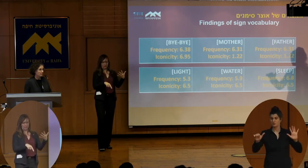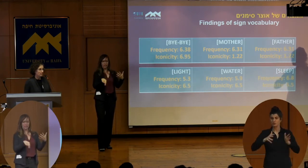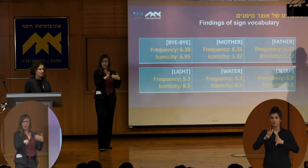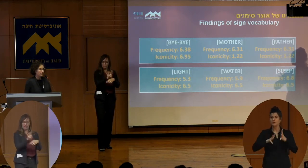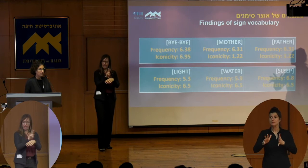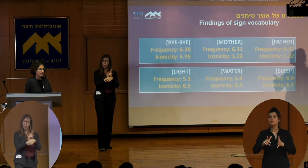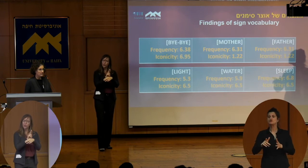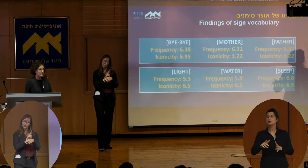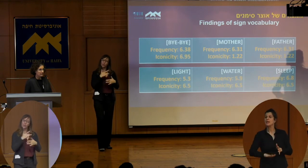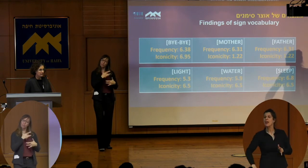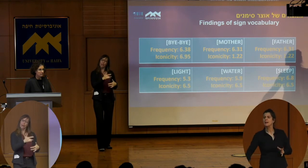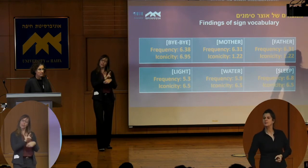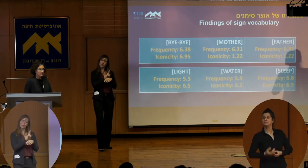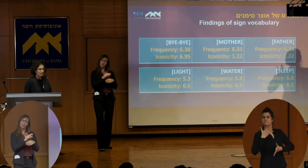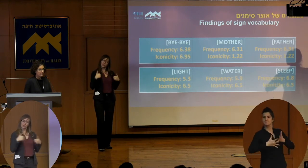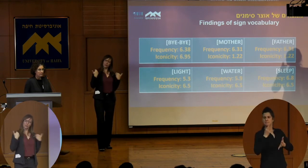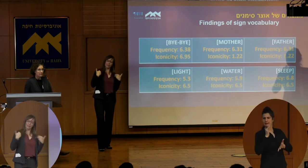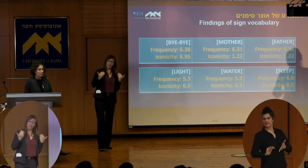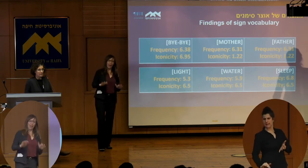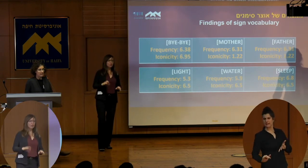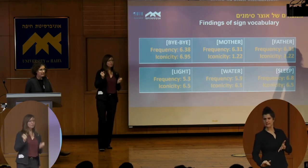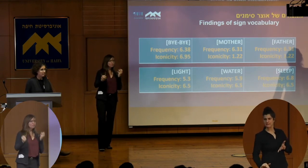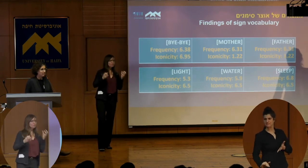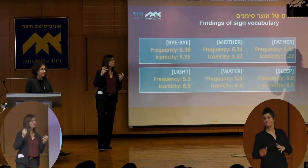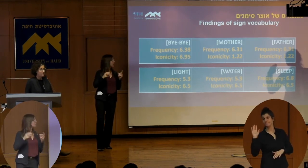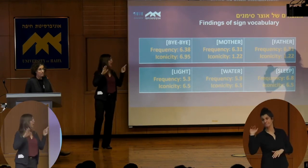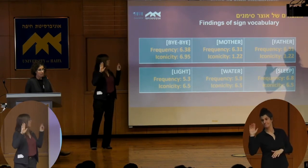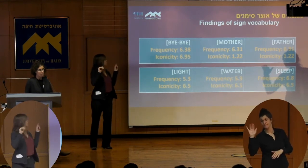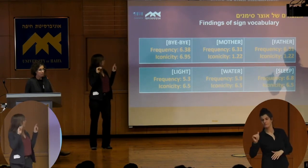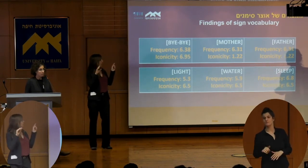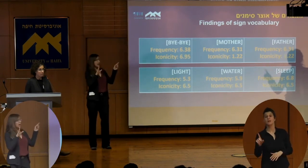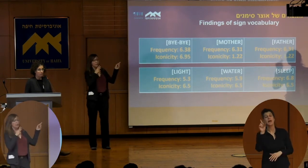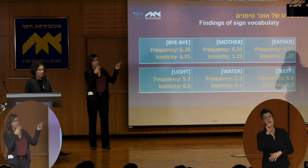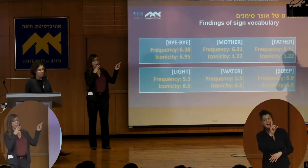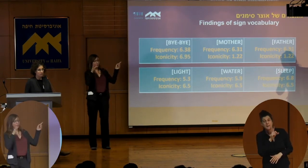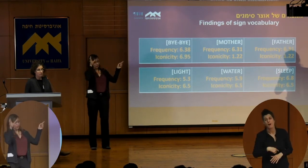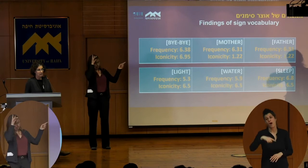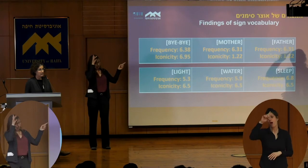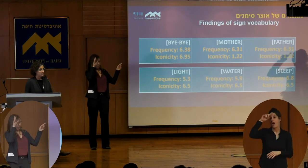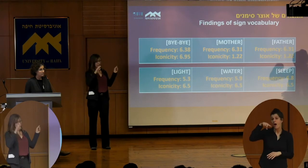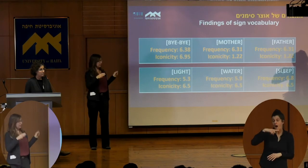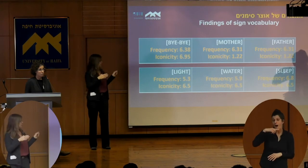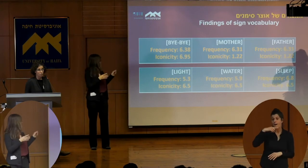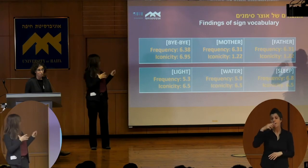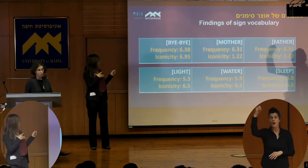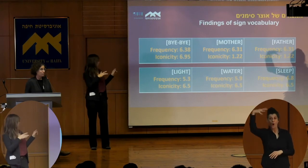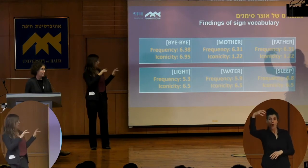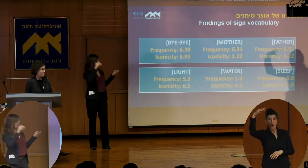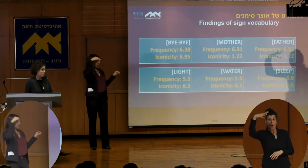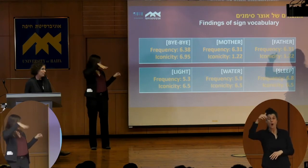signing. Bye-bye, mother, father, light, water, and sleep.